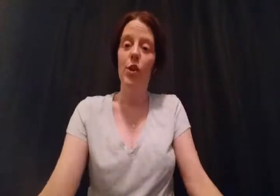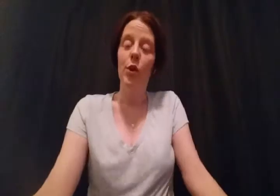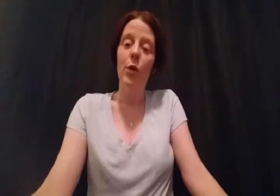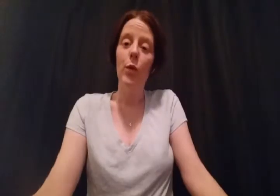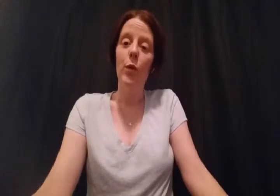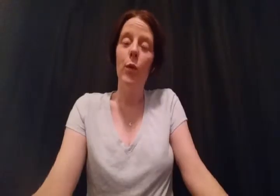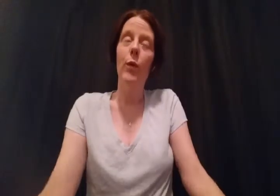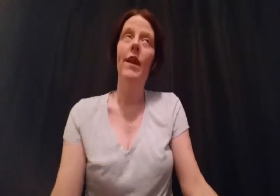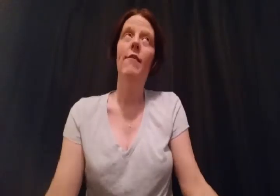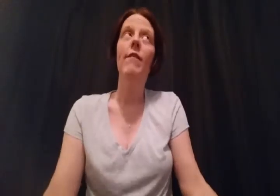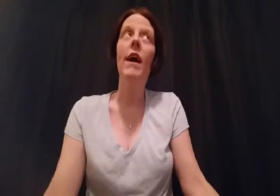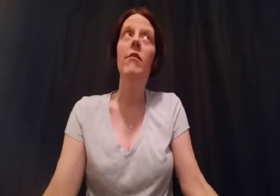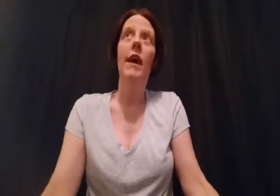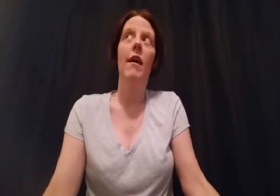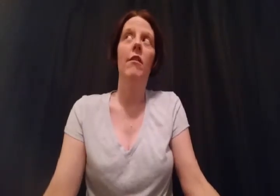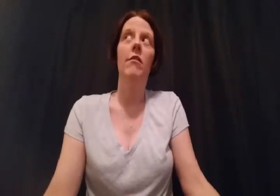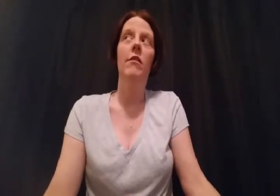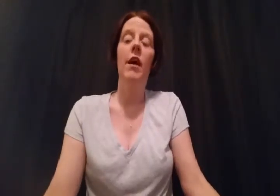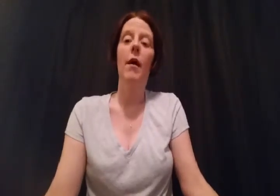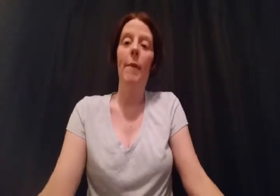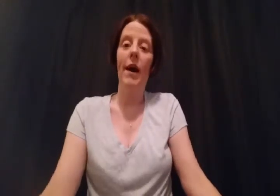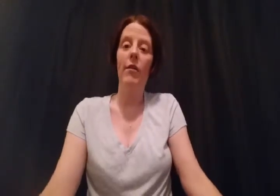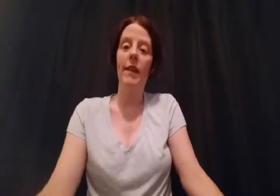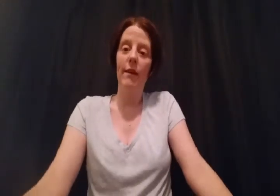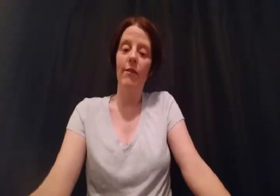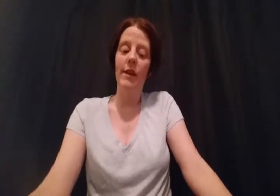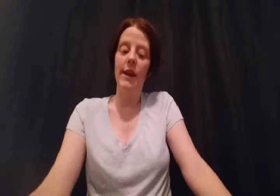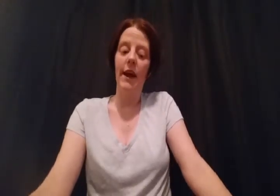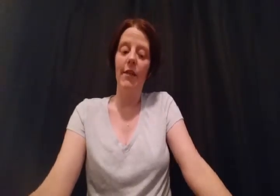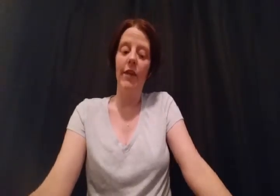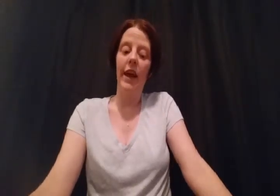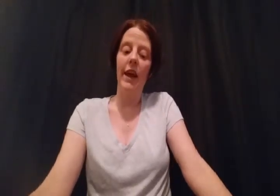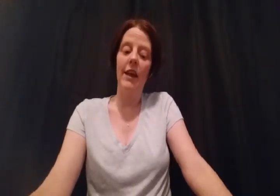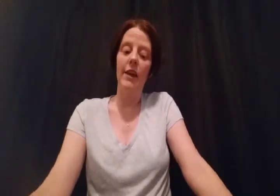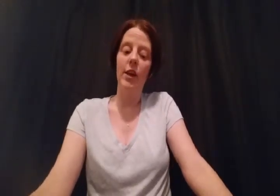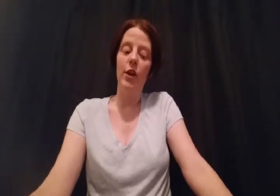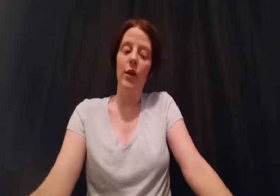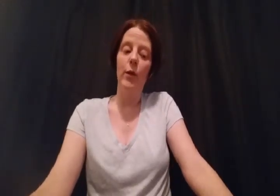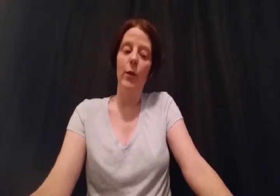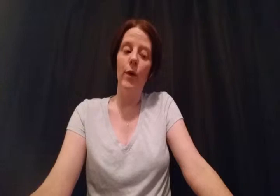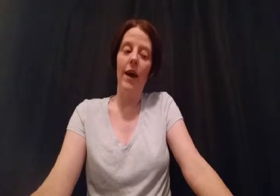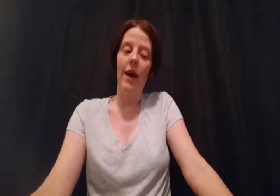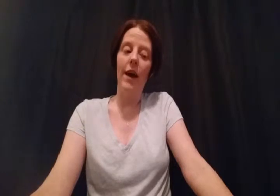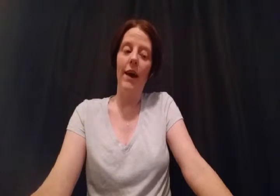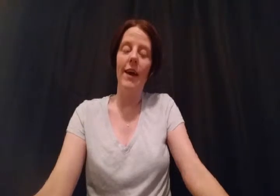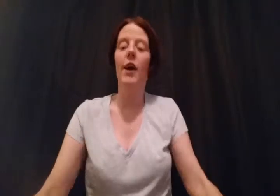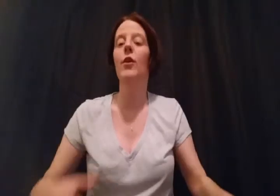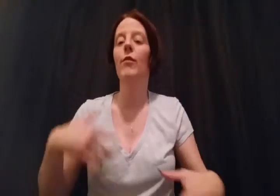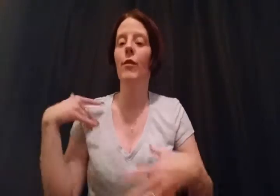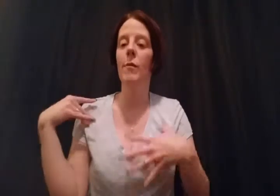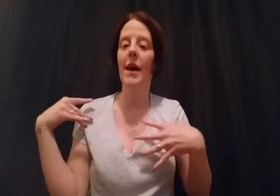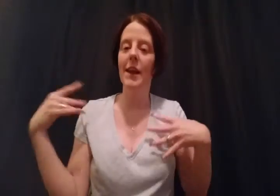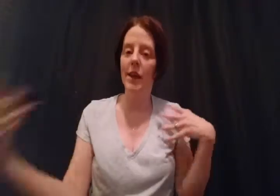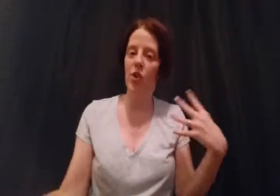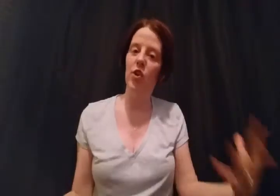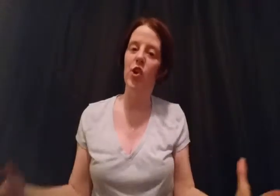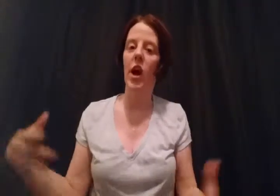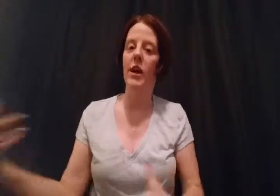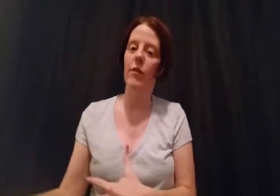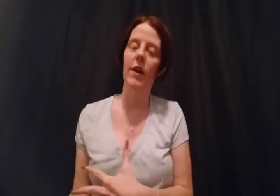when I found out about life and death and, you know, I got over my initial shock and